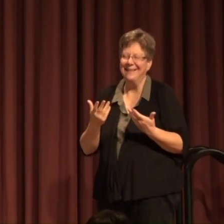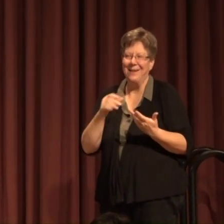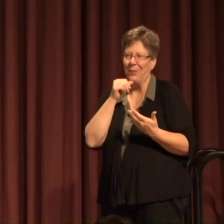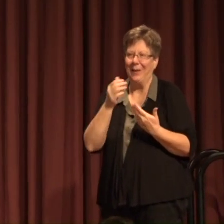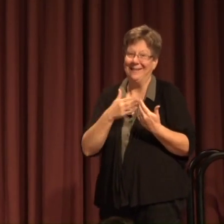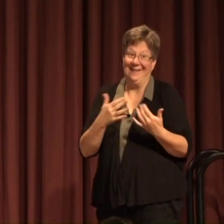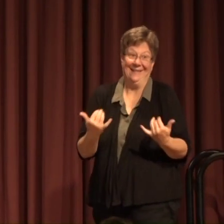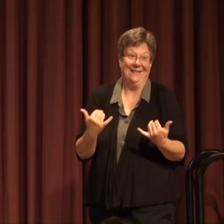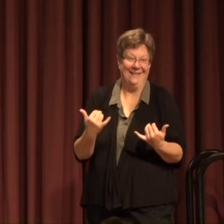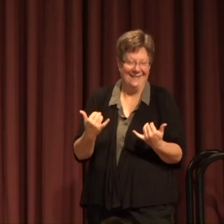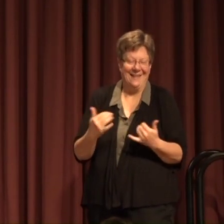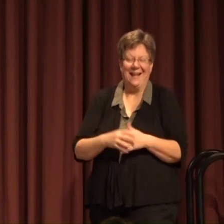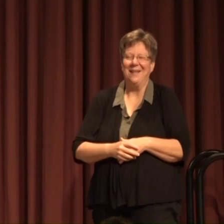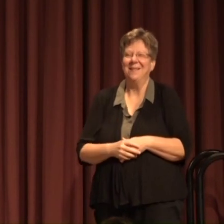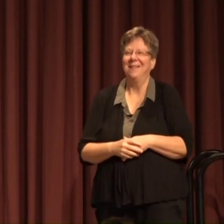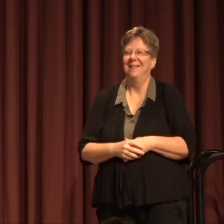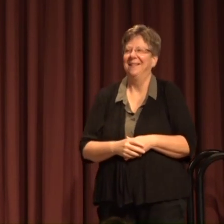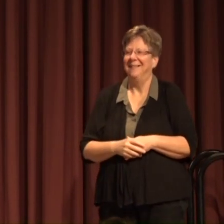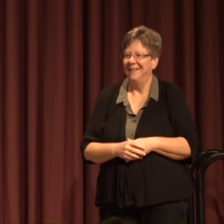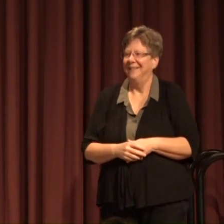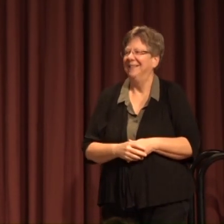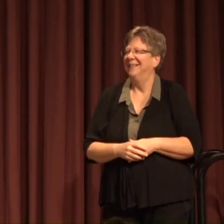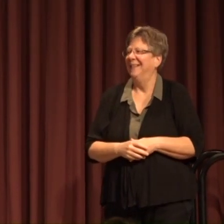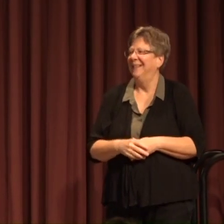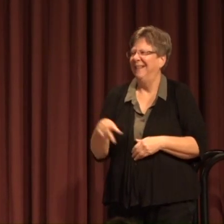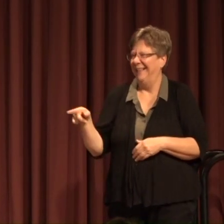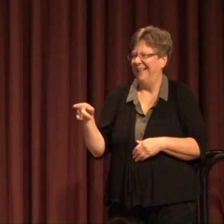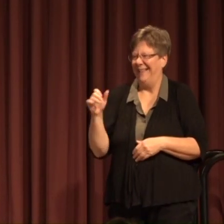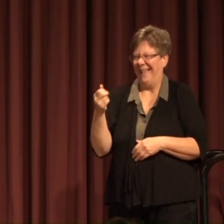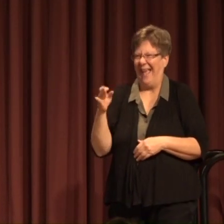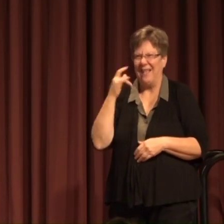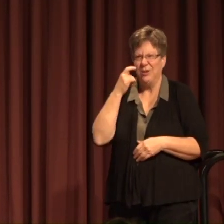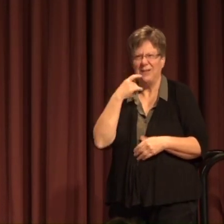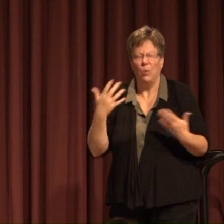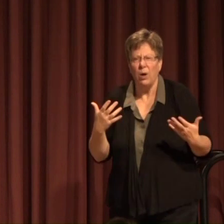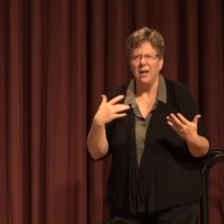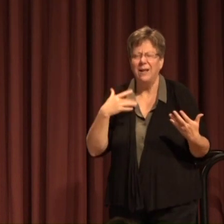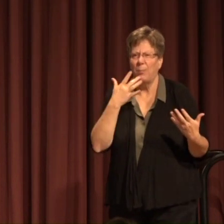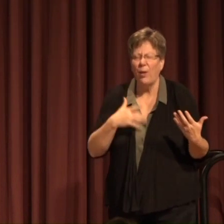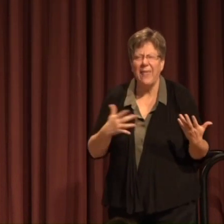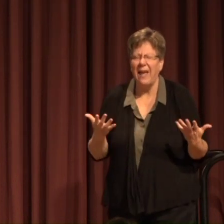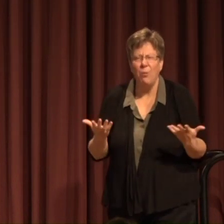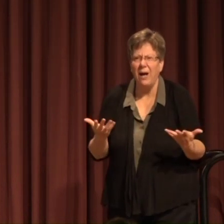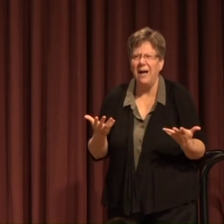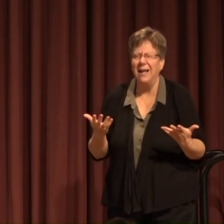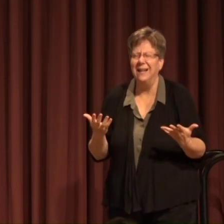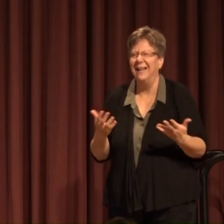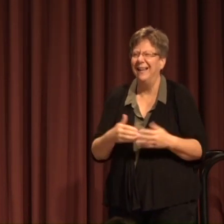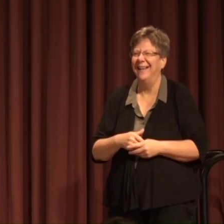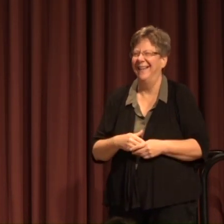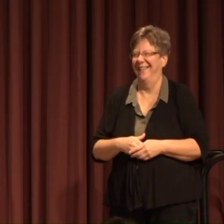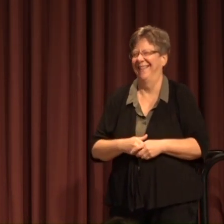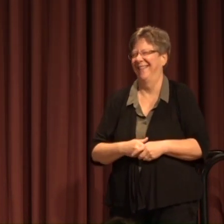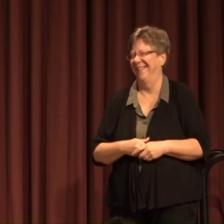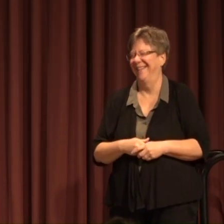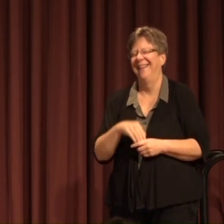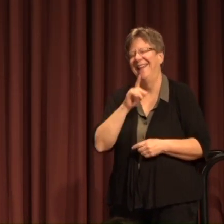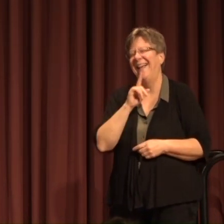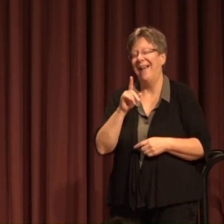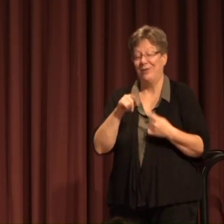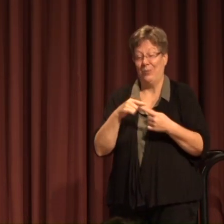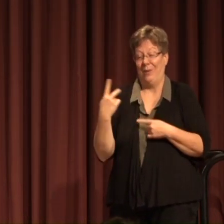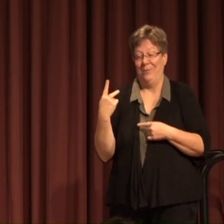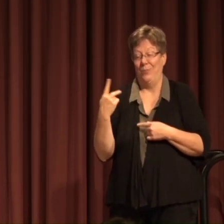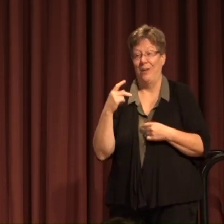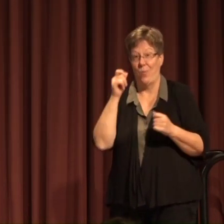easy today Hal just said what a birthday actually when we